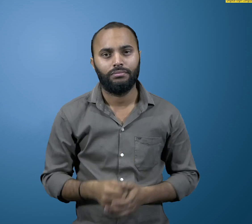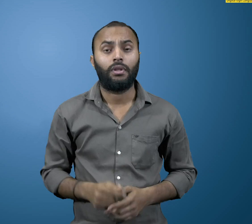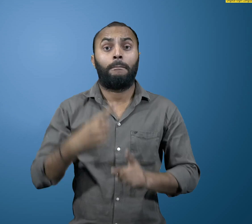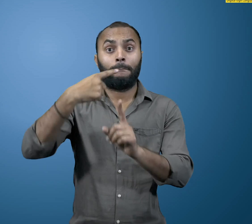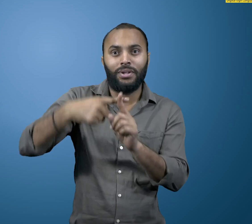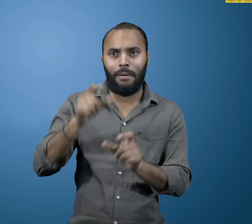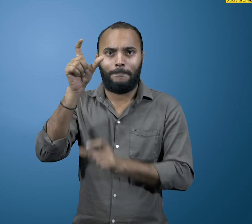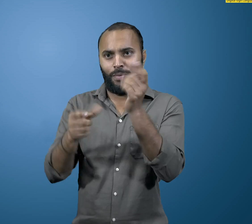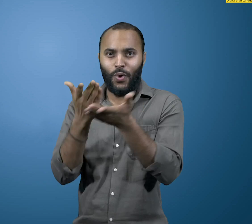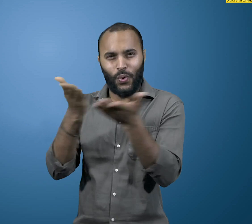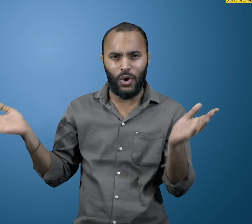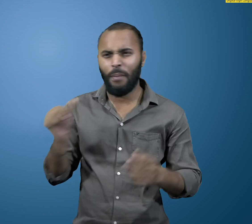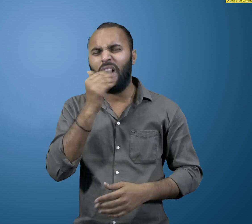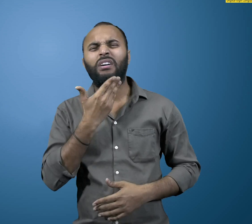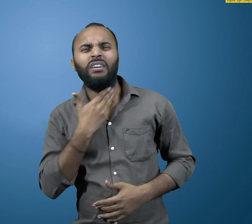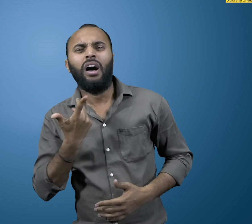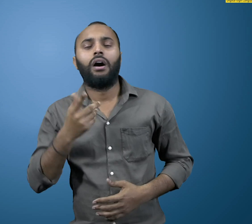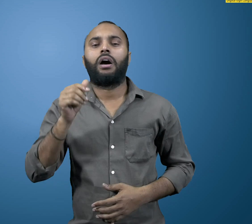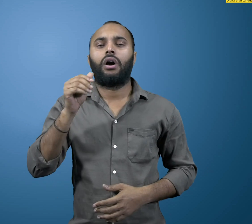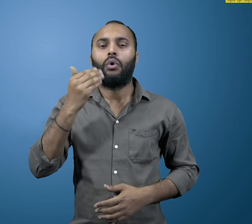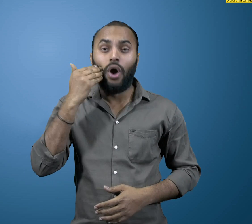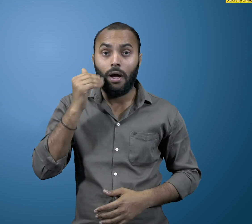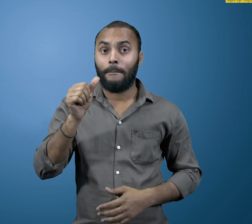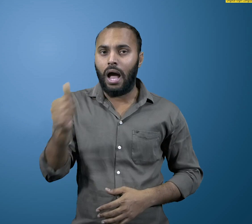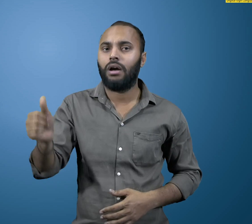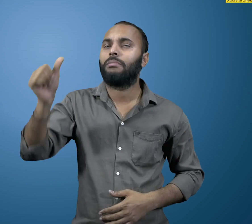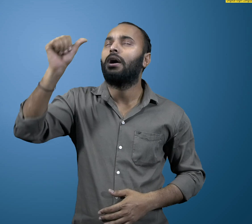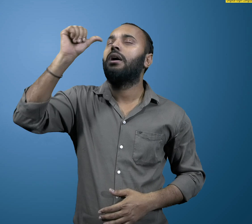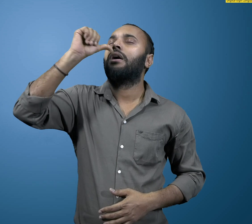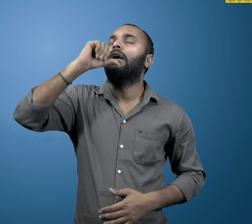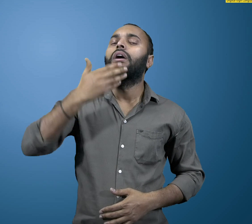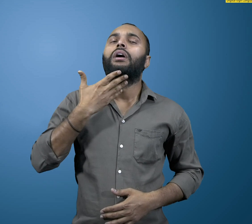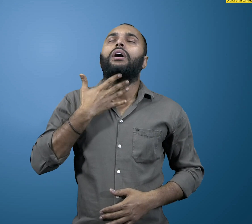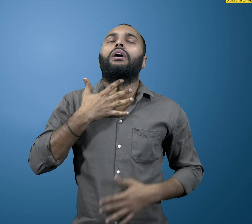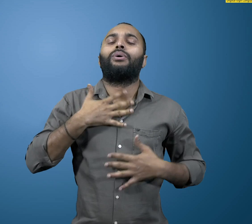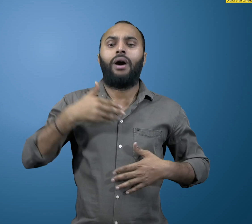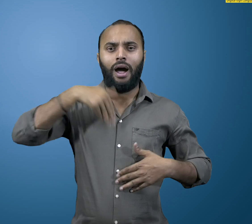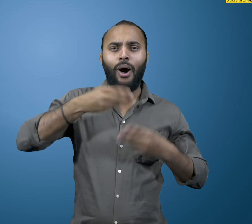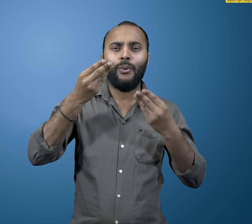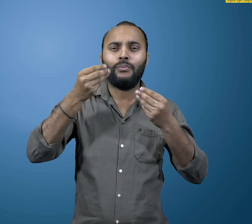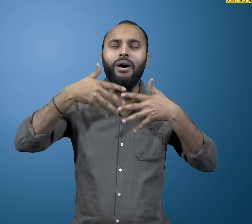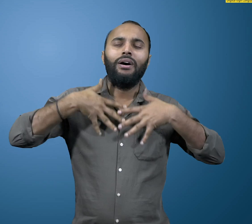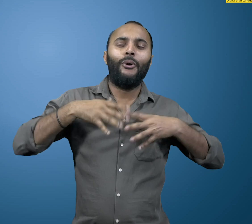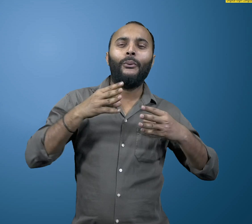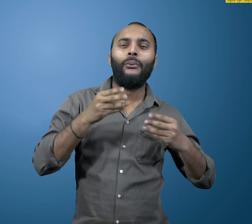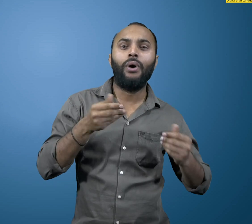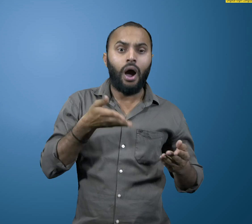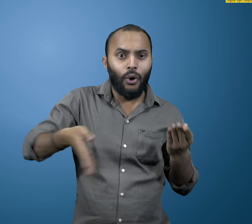We also drink water to remove thrust, which act as a vital role in our body and also